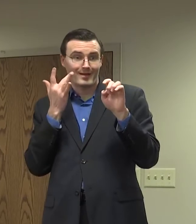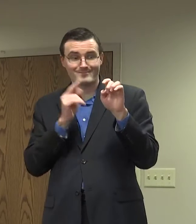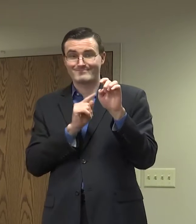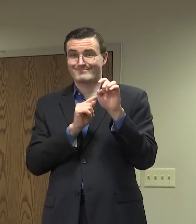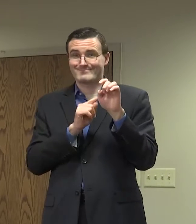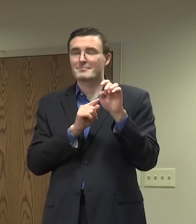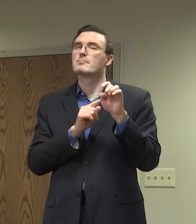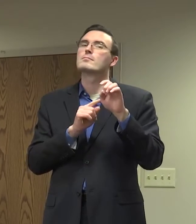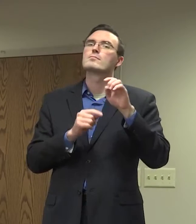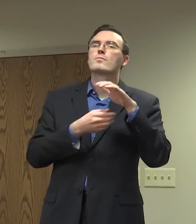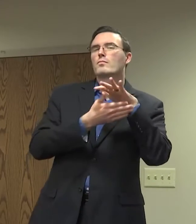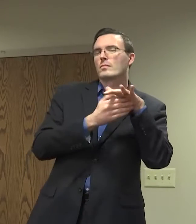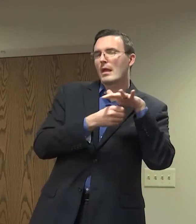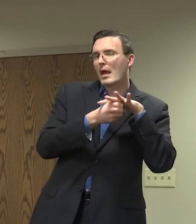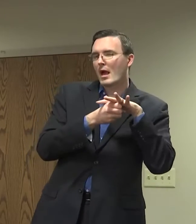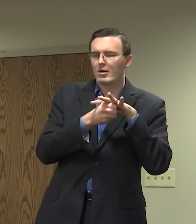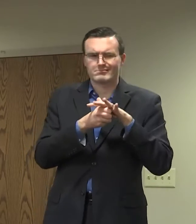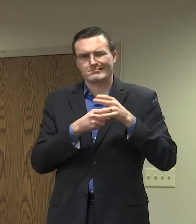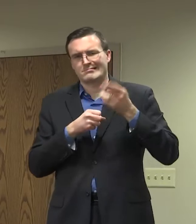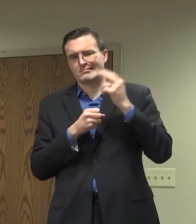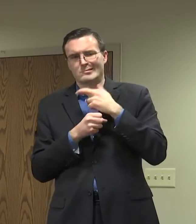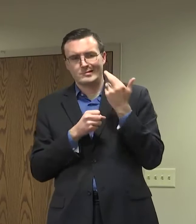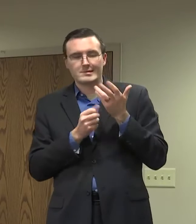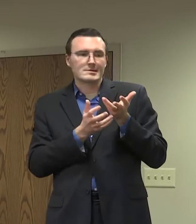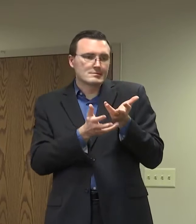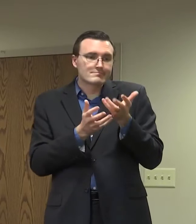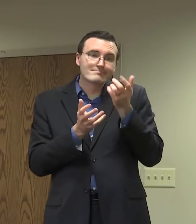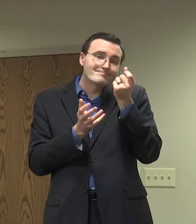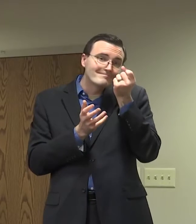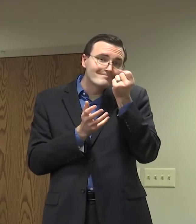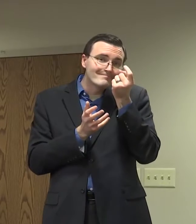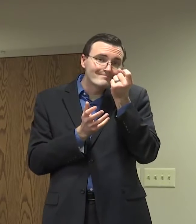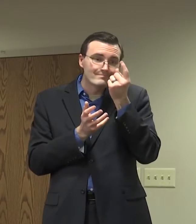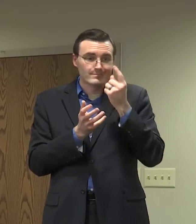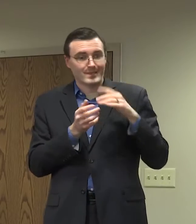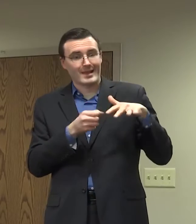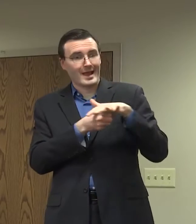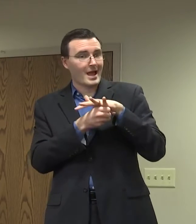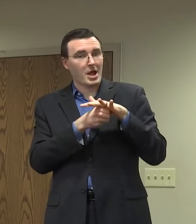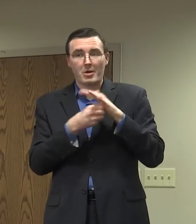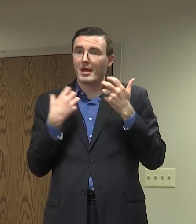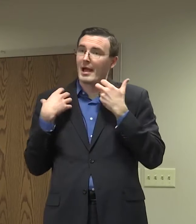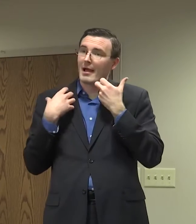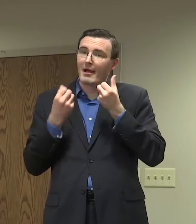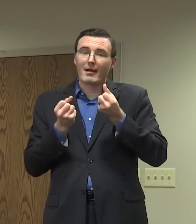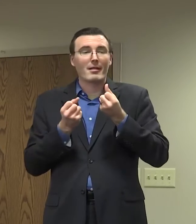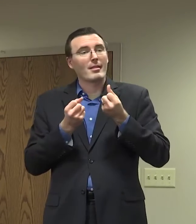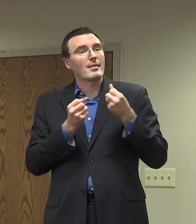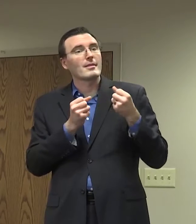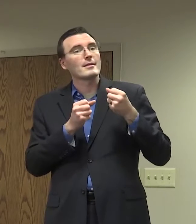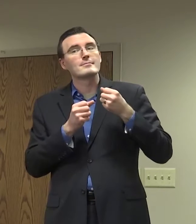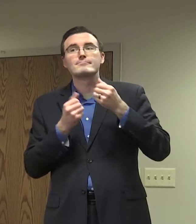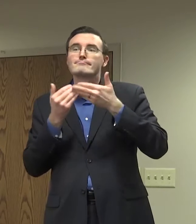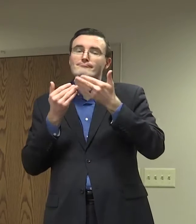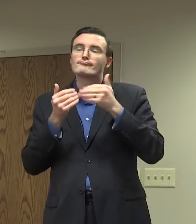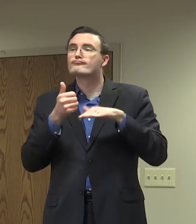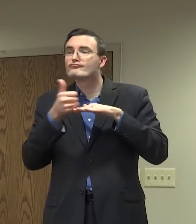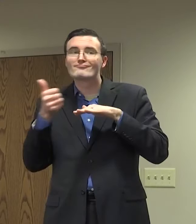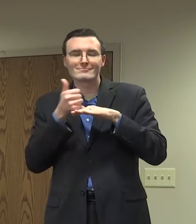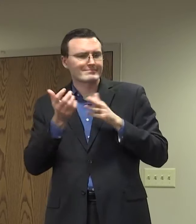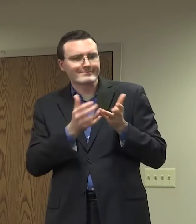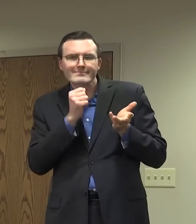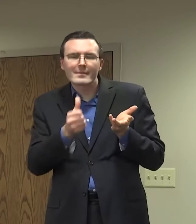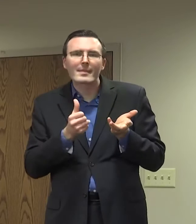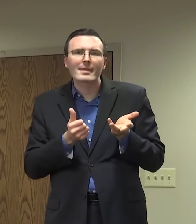those at highest risk for disease burden are vaccinated in a timely manner. So please be patient. I hear I haven't gotten my appointment